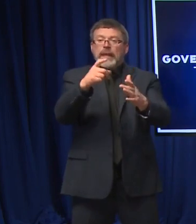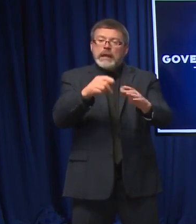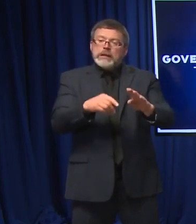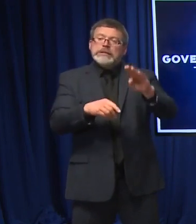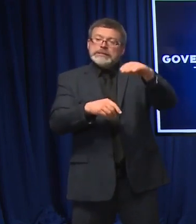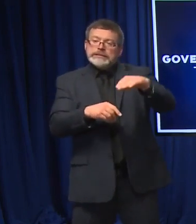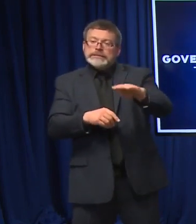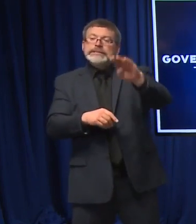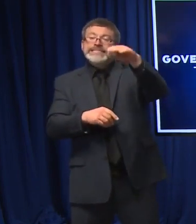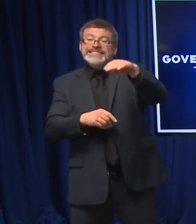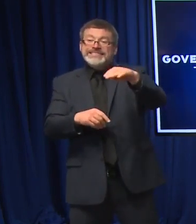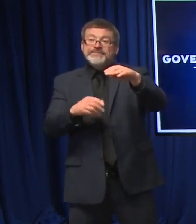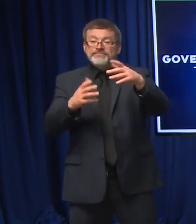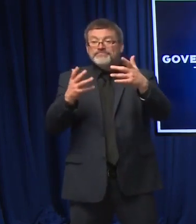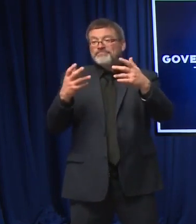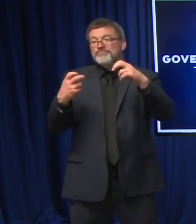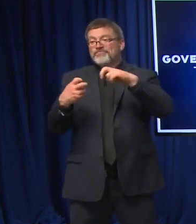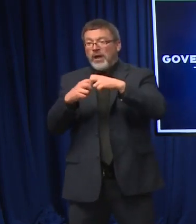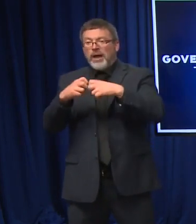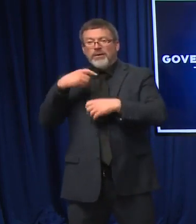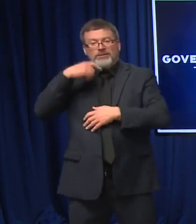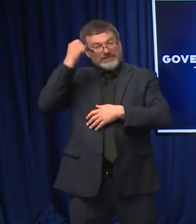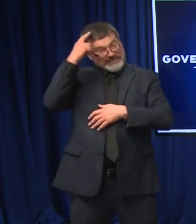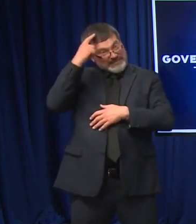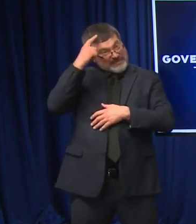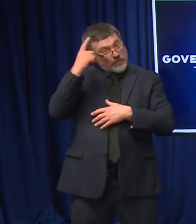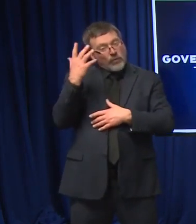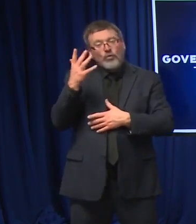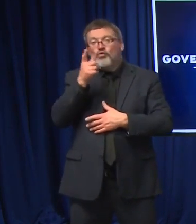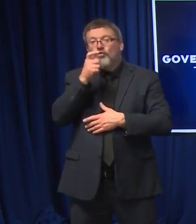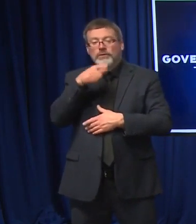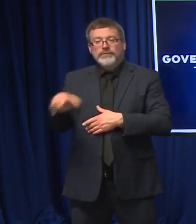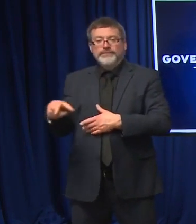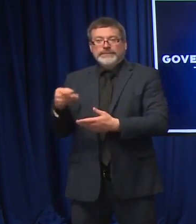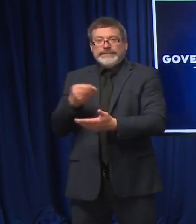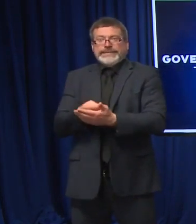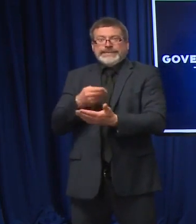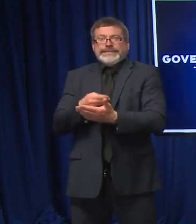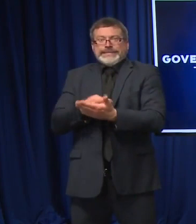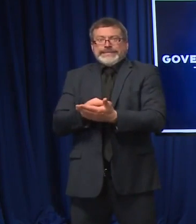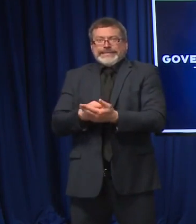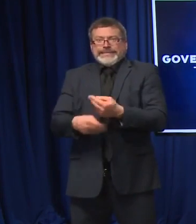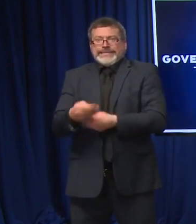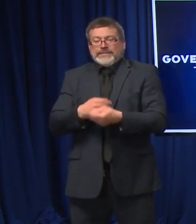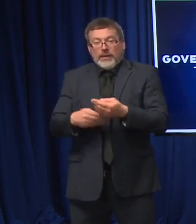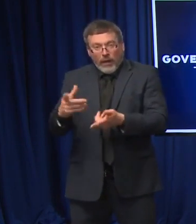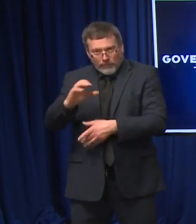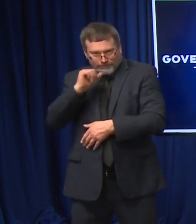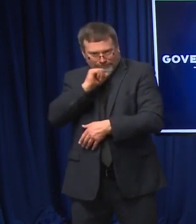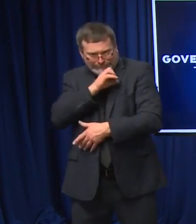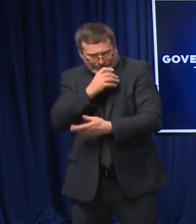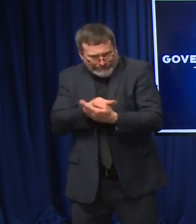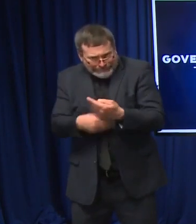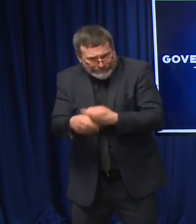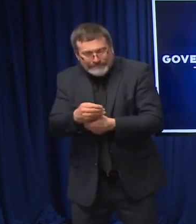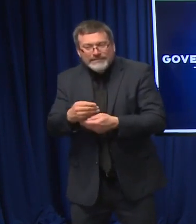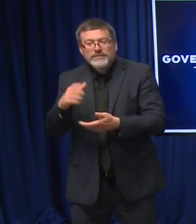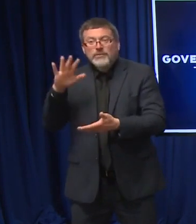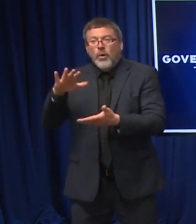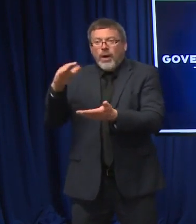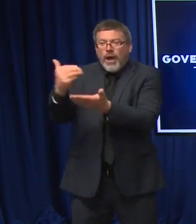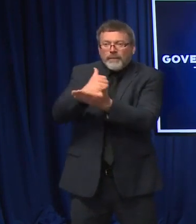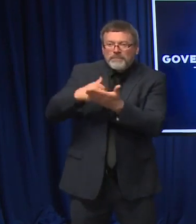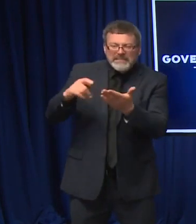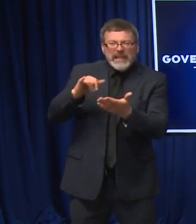especially for low-income families, the elderly or people on fixed incomes, whatever it might be. These are real pressures.